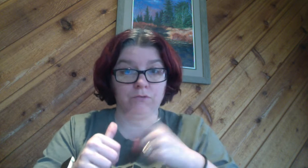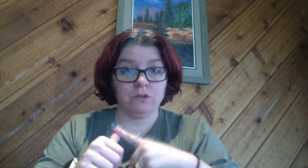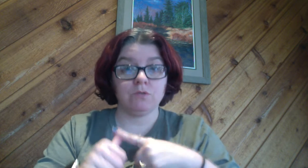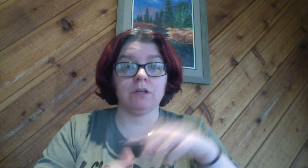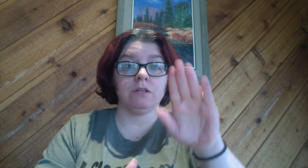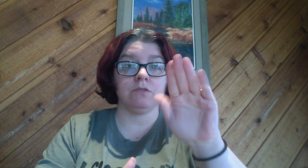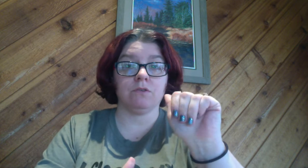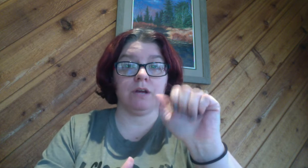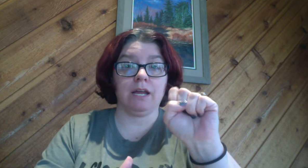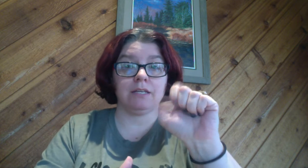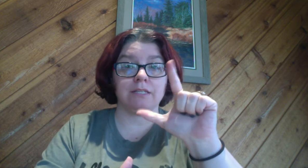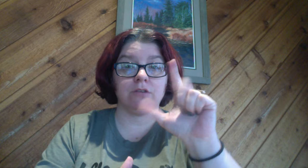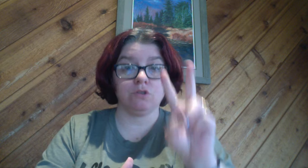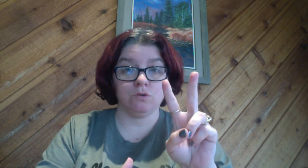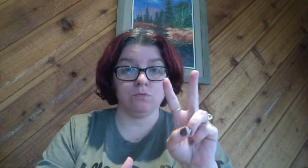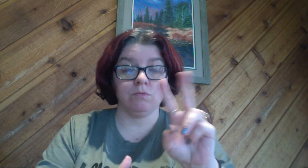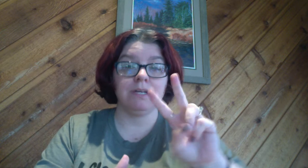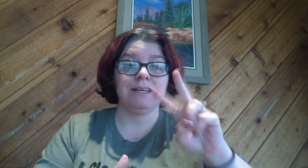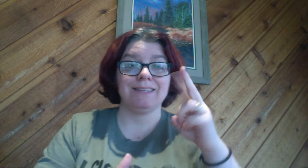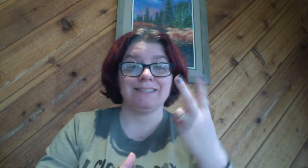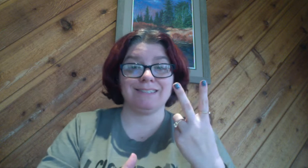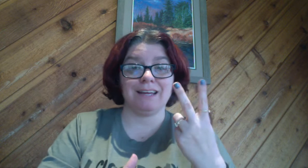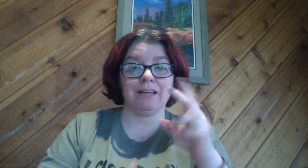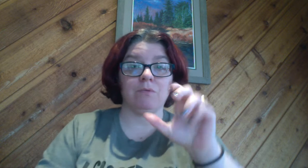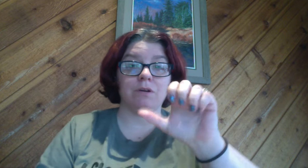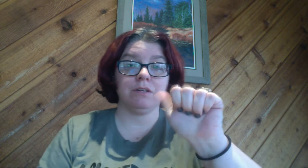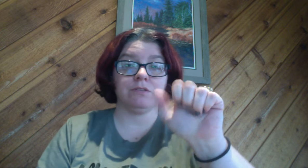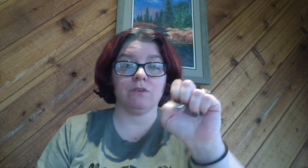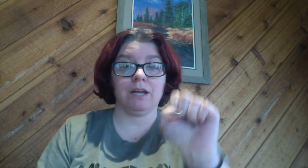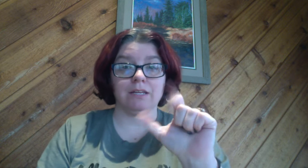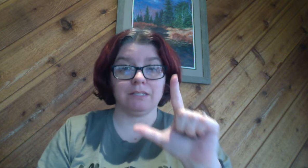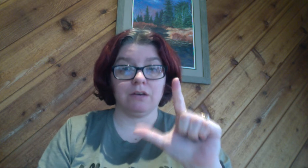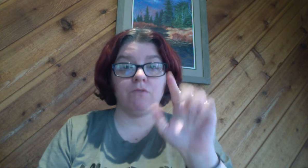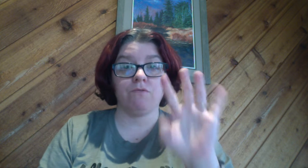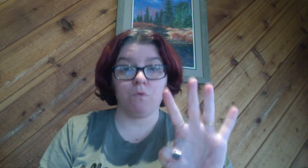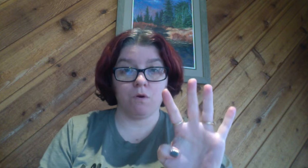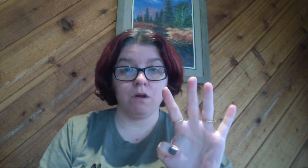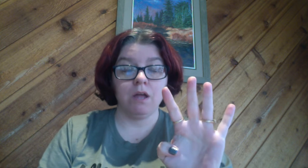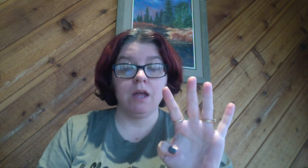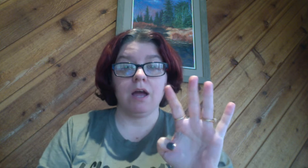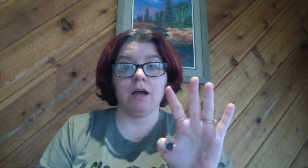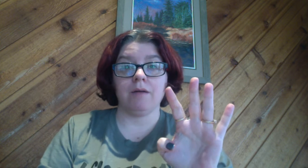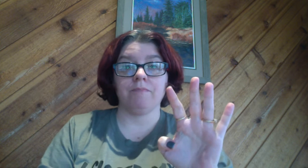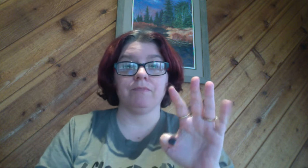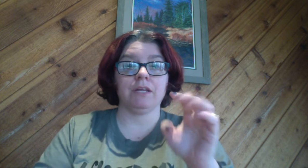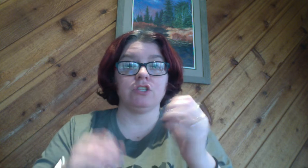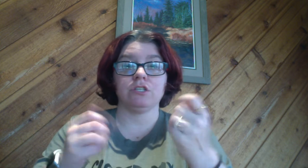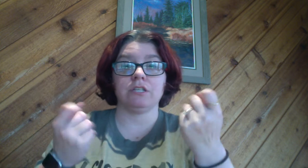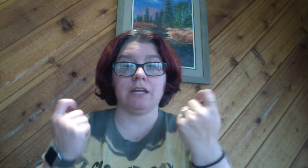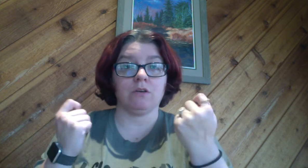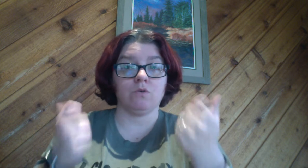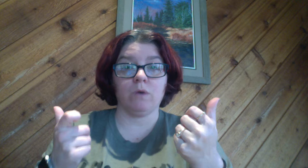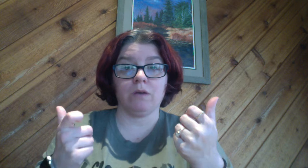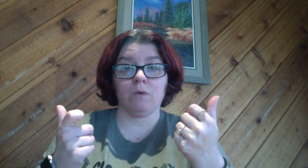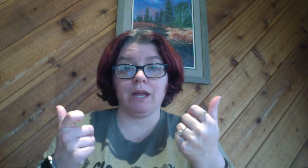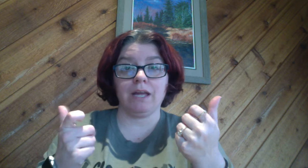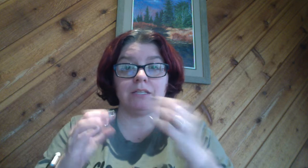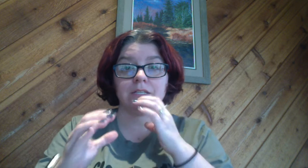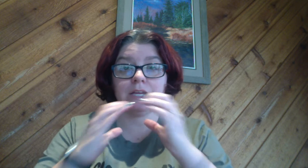first one is for ASL 2 the second one is for ASL 4 it's just a quick way to get